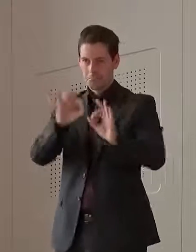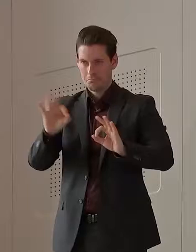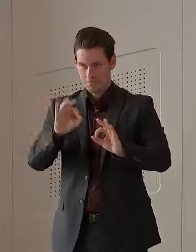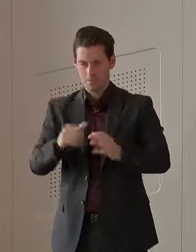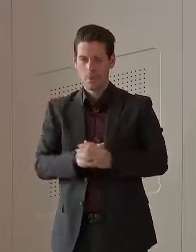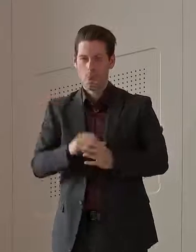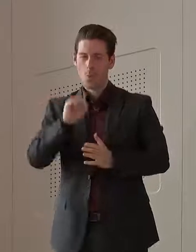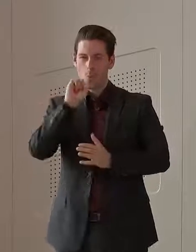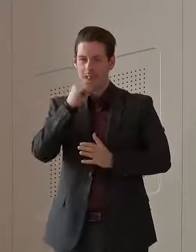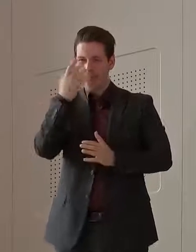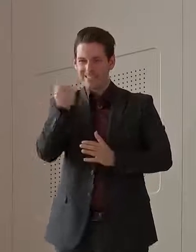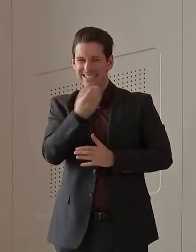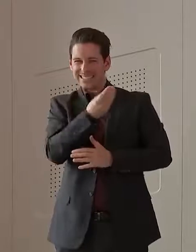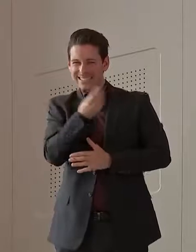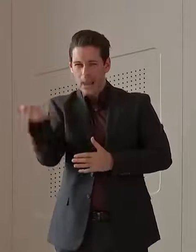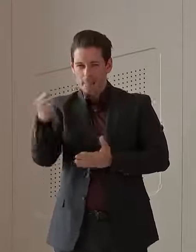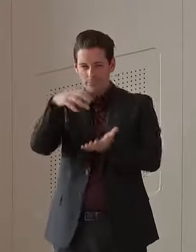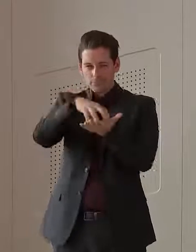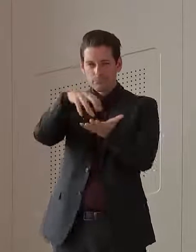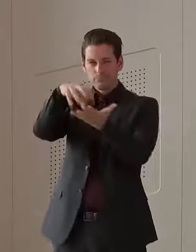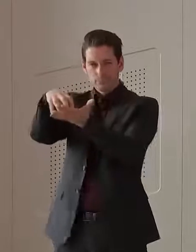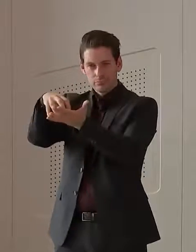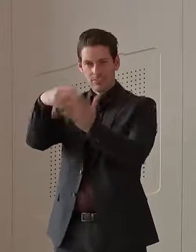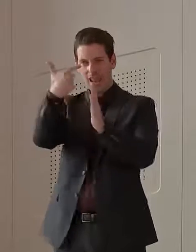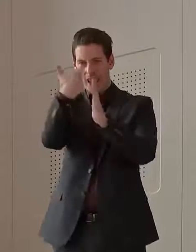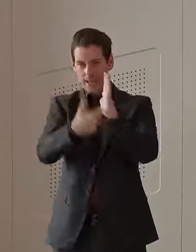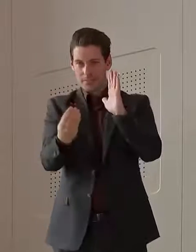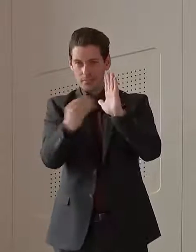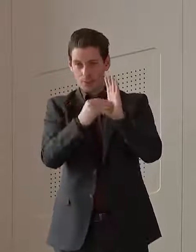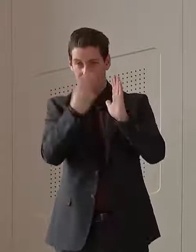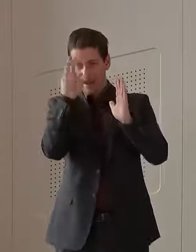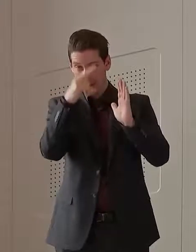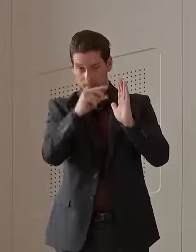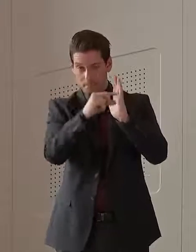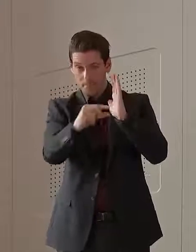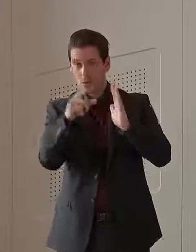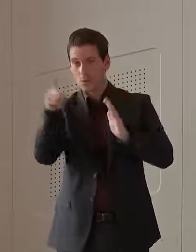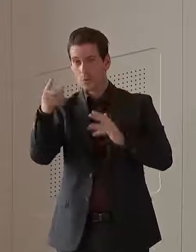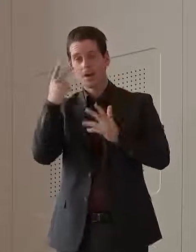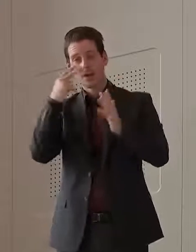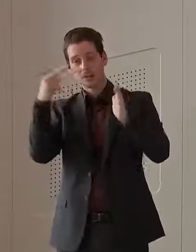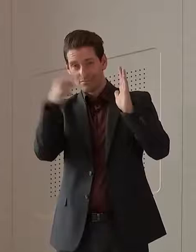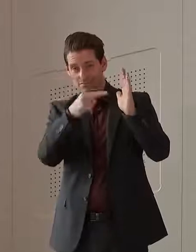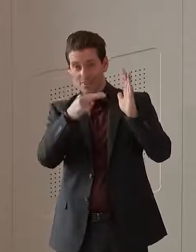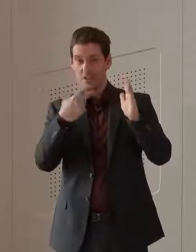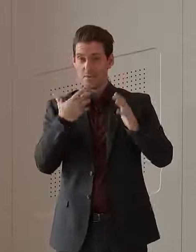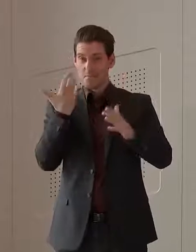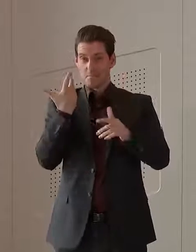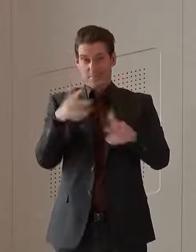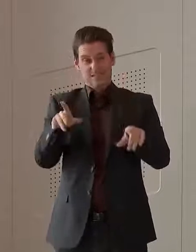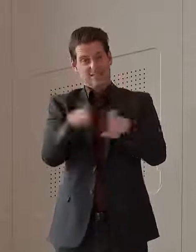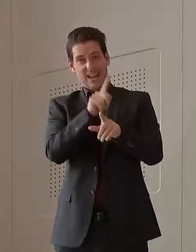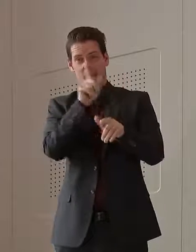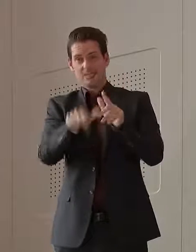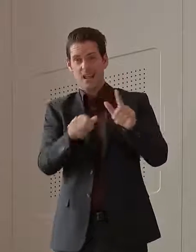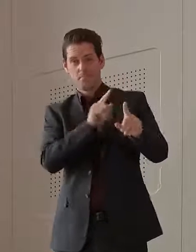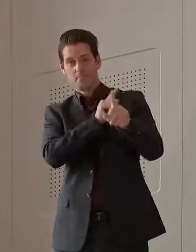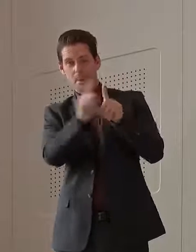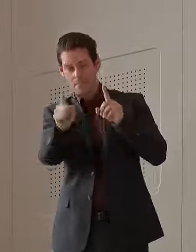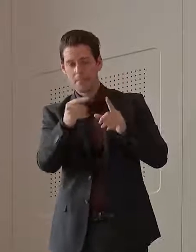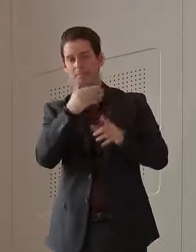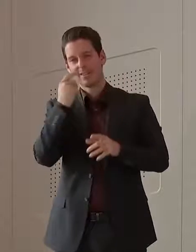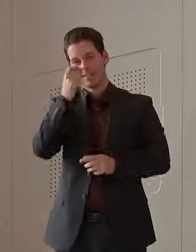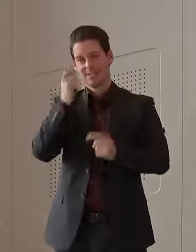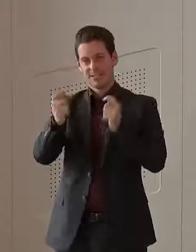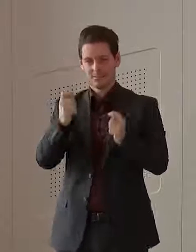some exposure sites, and I'd like people to look at those, and if they were there, to get tested, but I think it's in hand. I think it's under